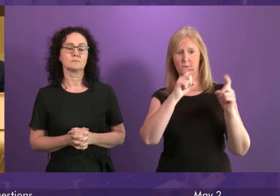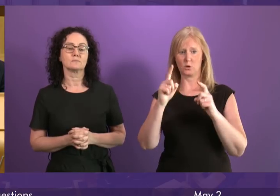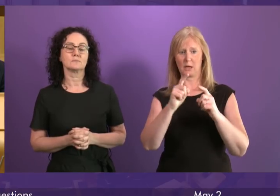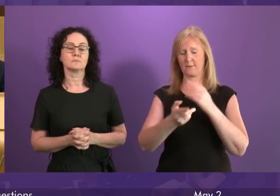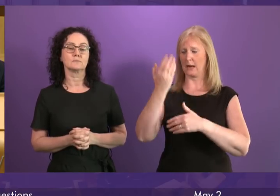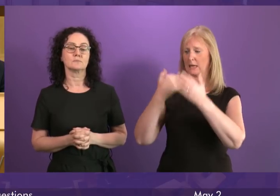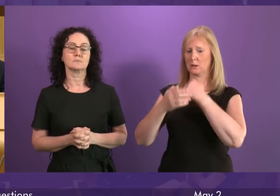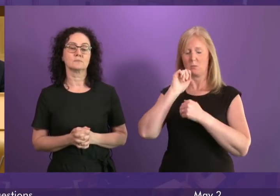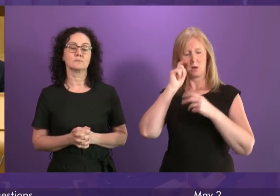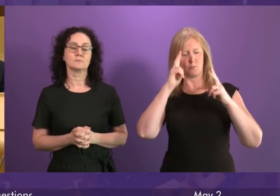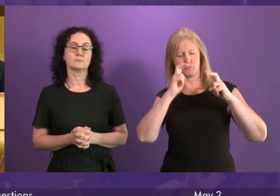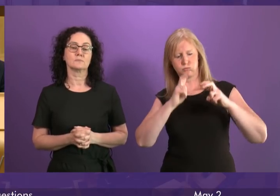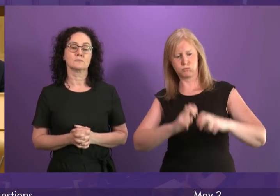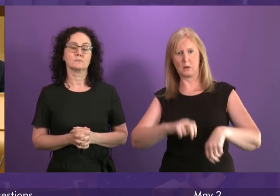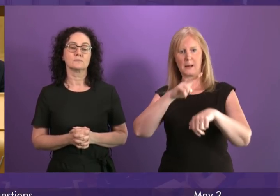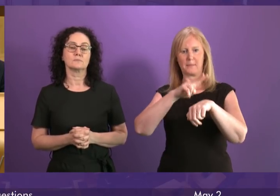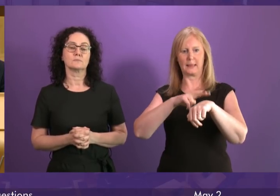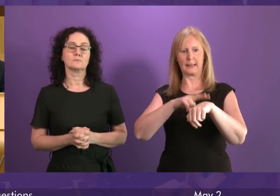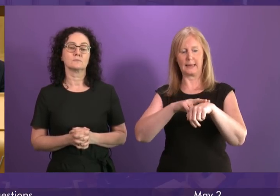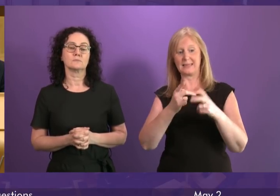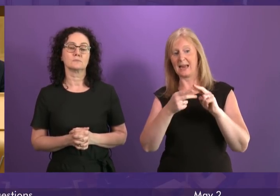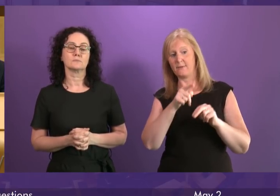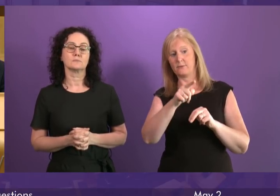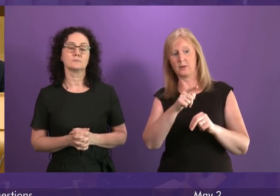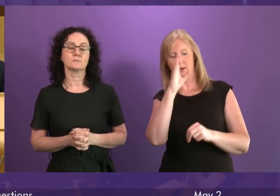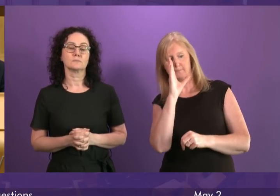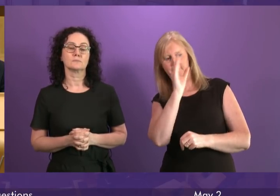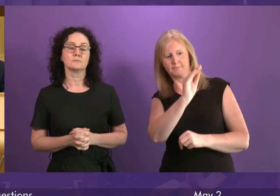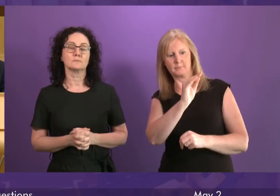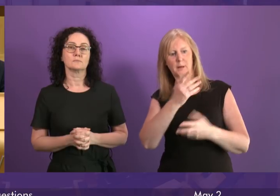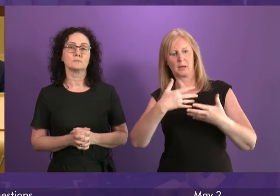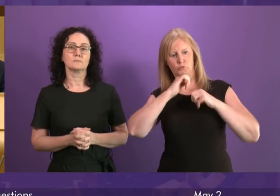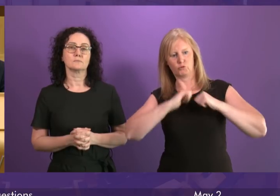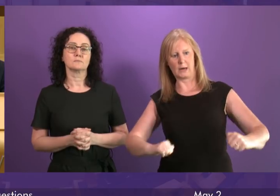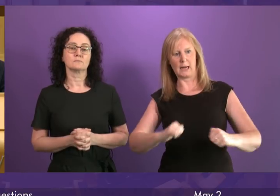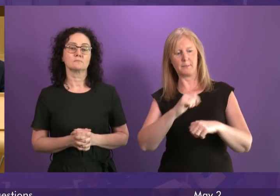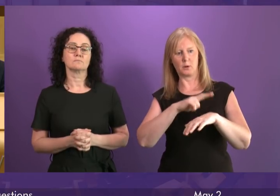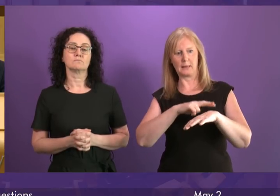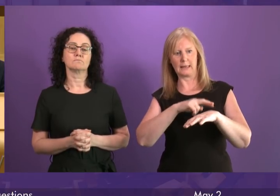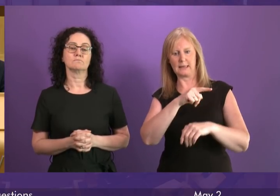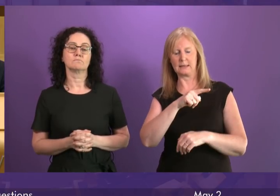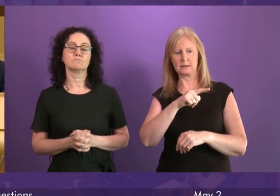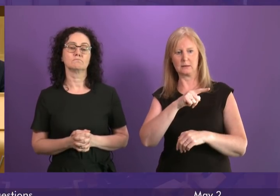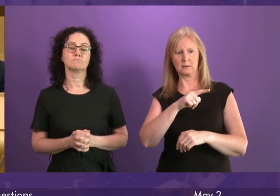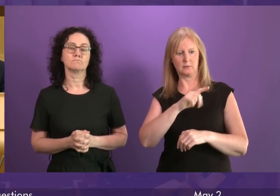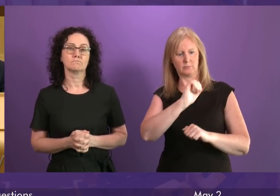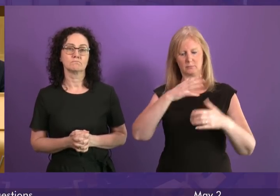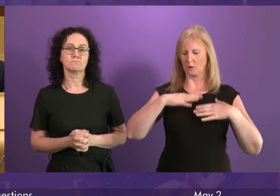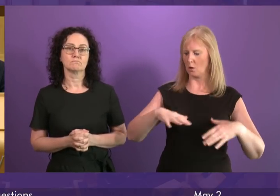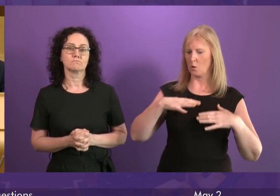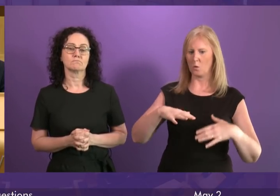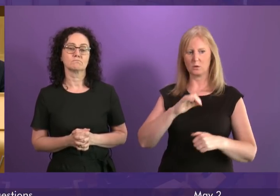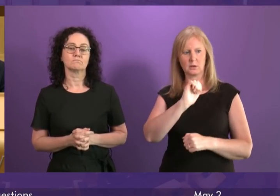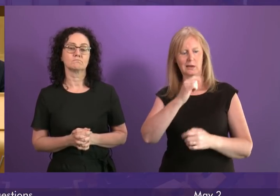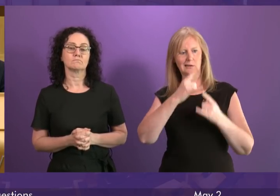subjected to police examination should they report a rape to the police. Whether it's what they wear, their sexual history or who they